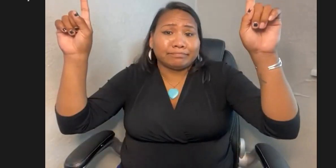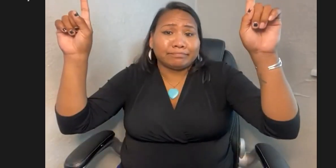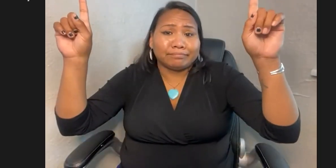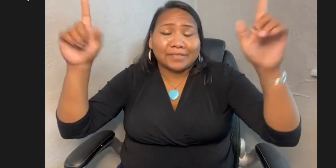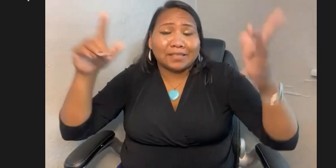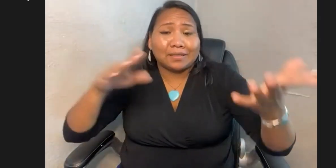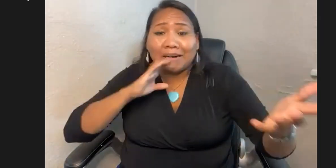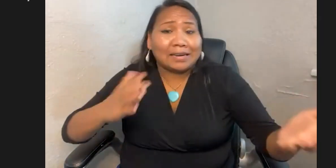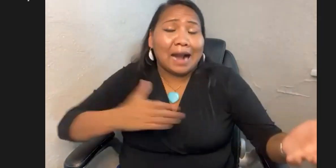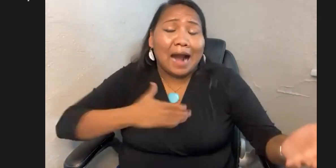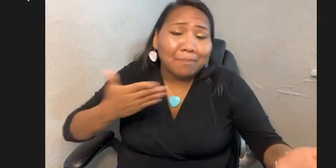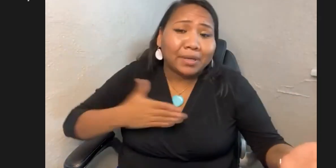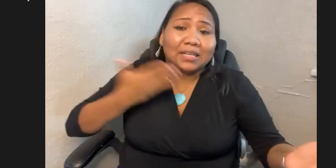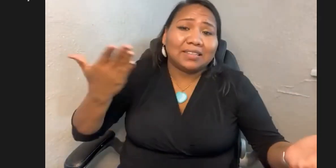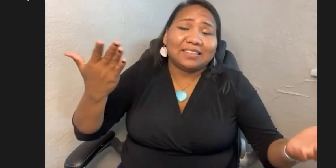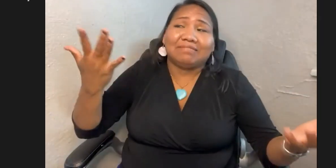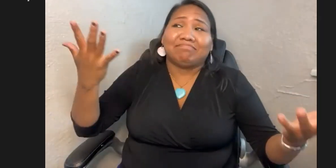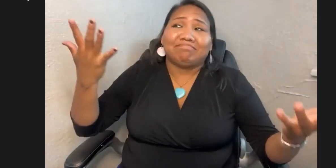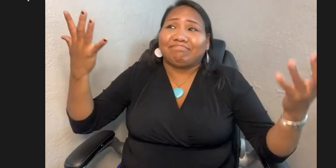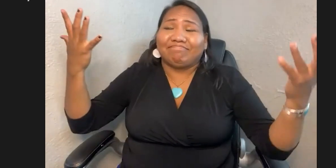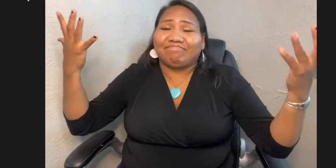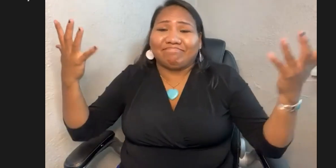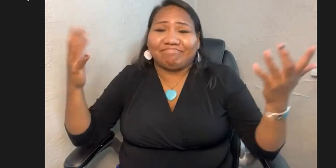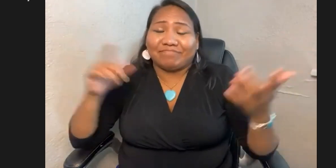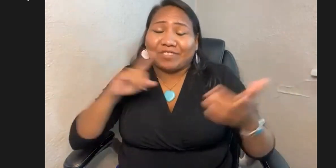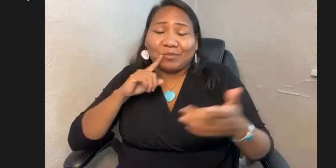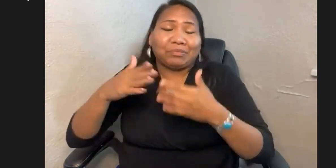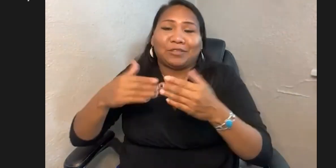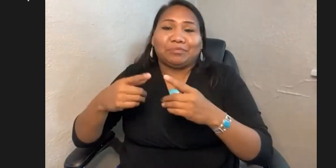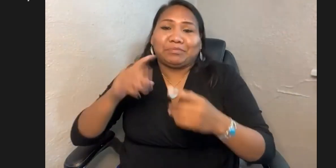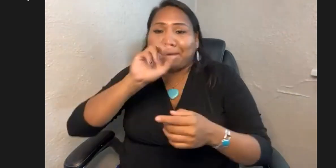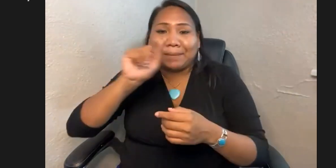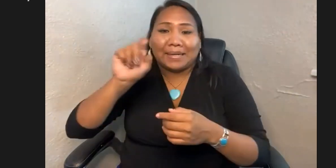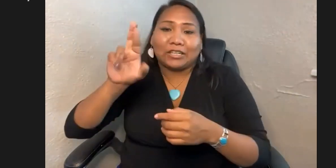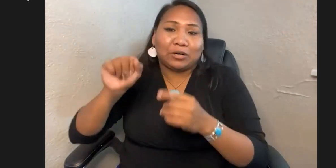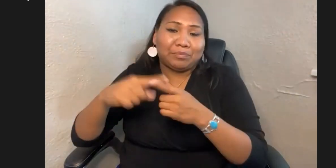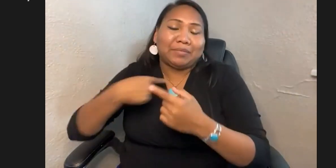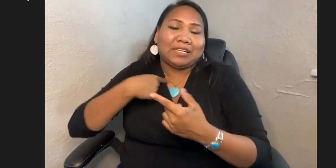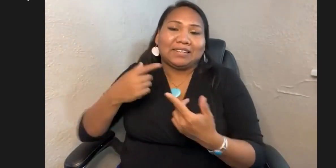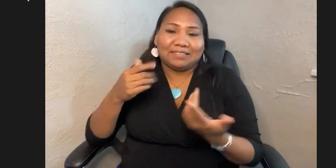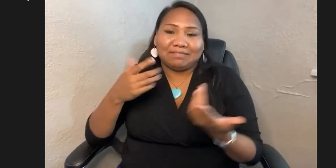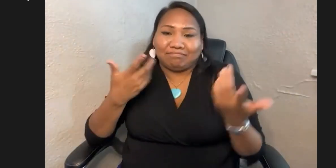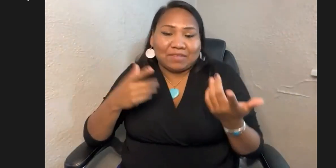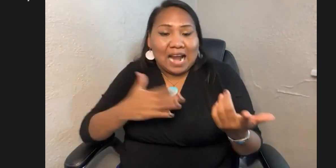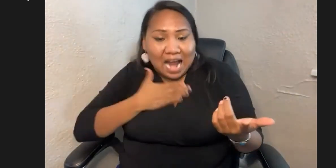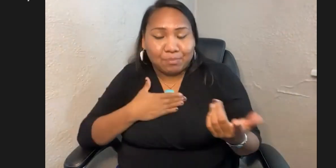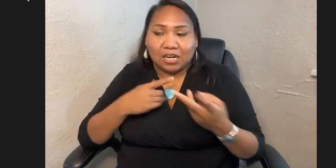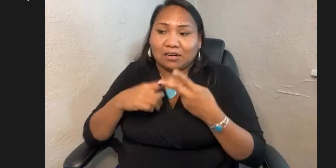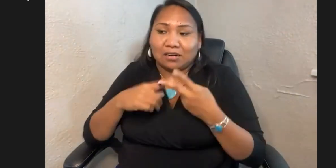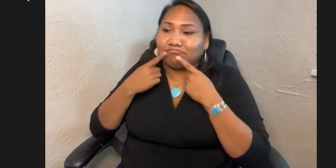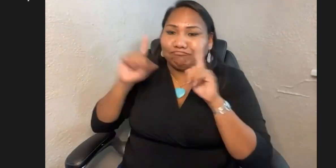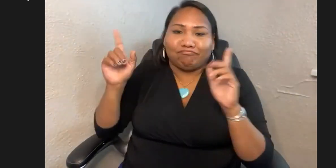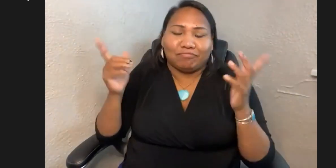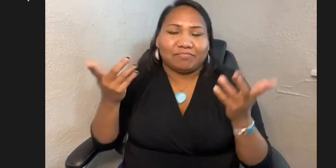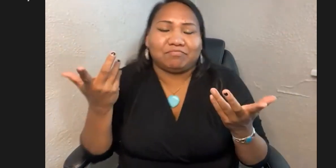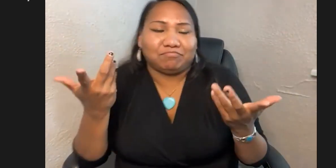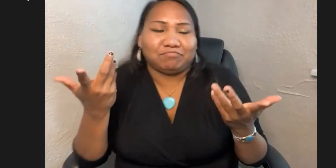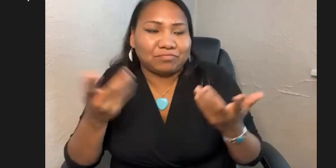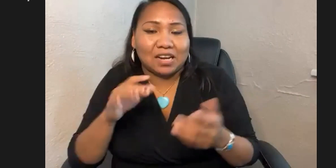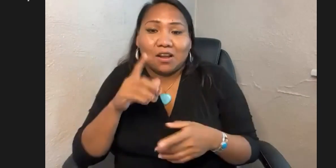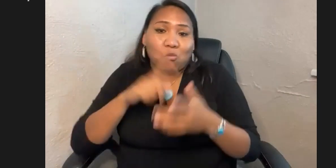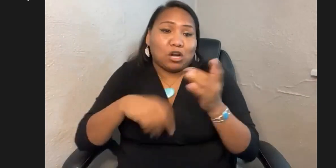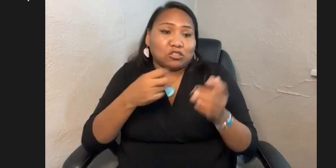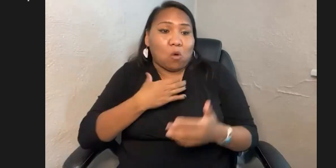Oh, I just want her to have success. I want her to be happy in what she does. Um, that's really the